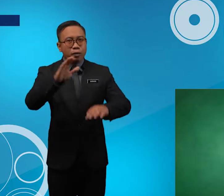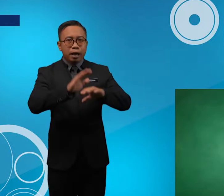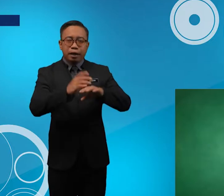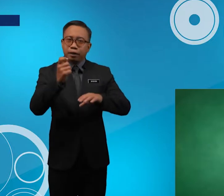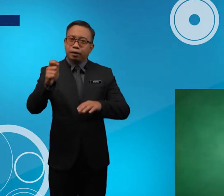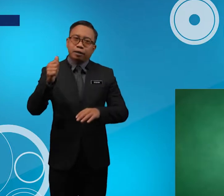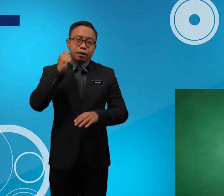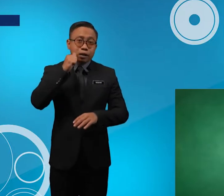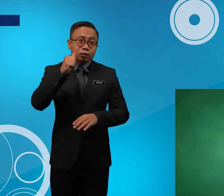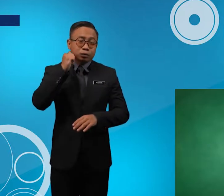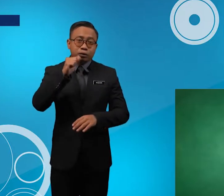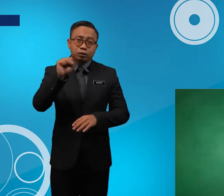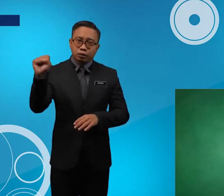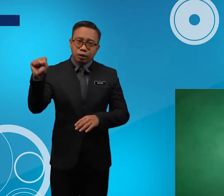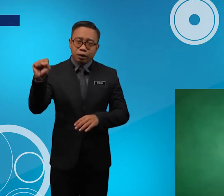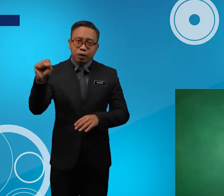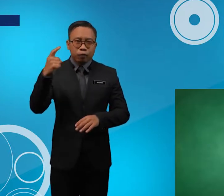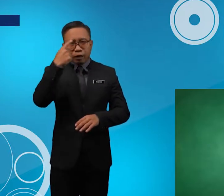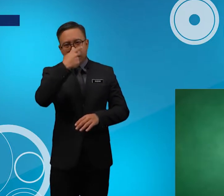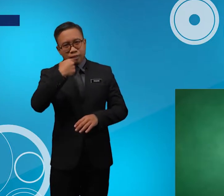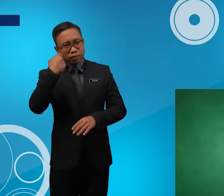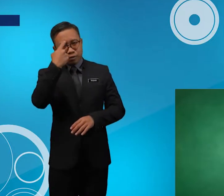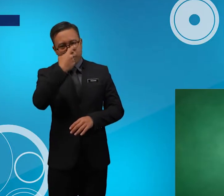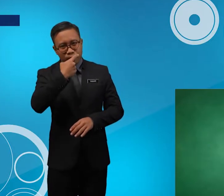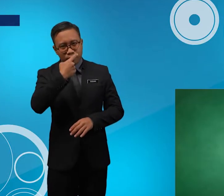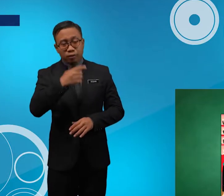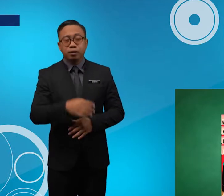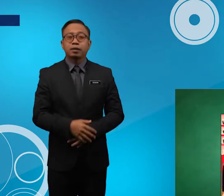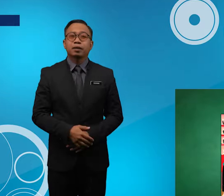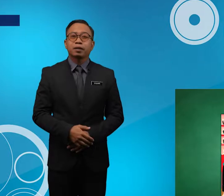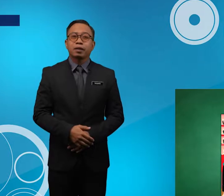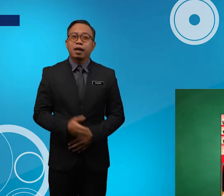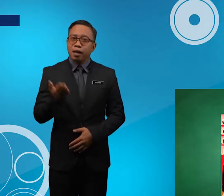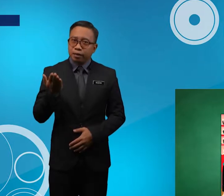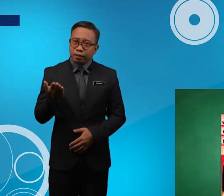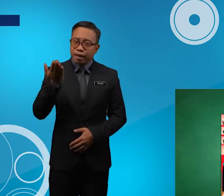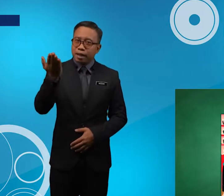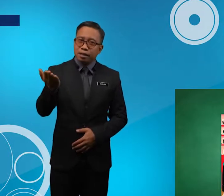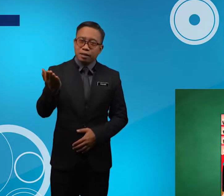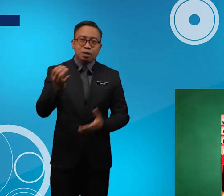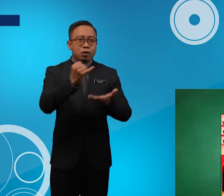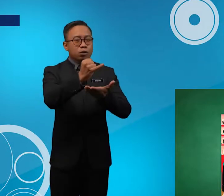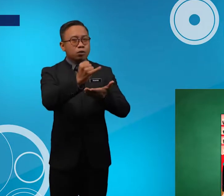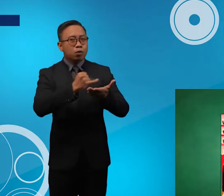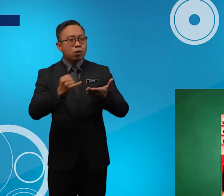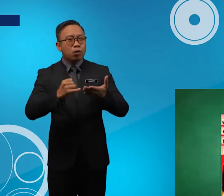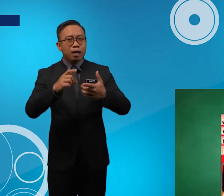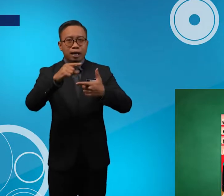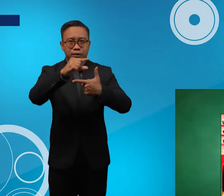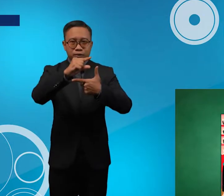At Look Girls Faces Then Draw Lines